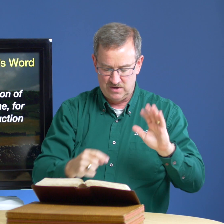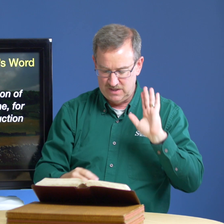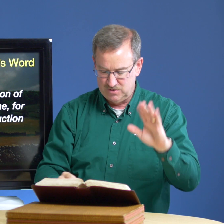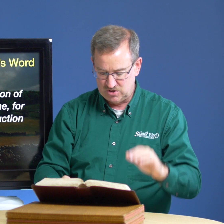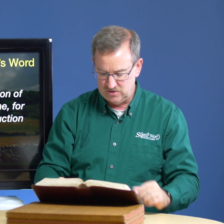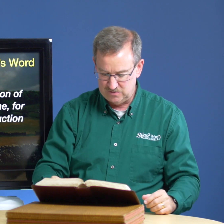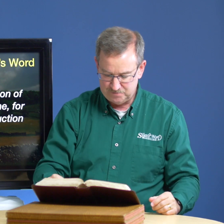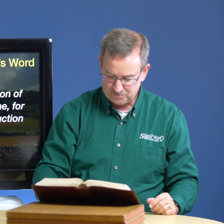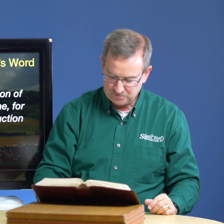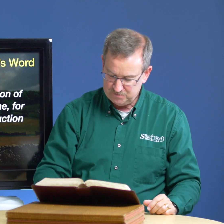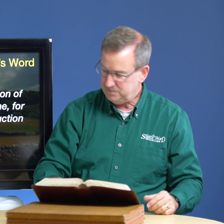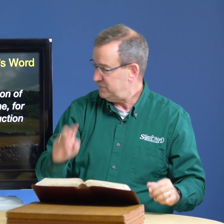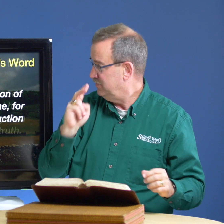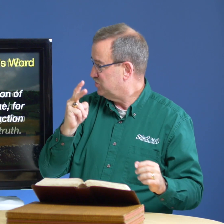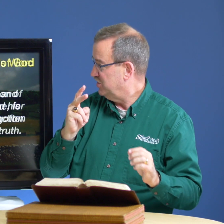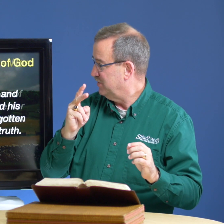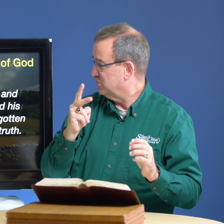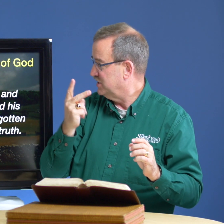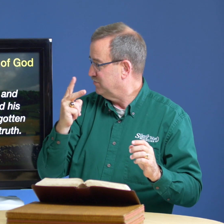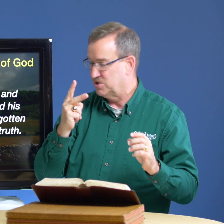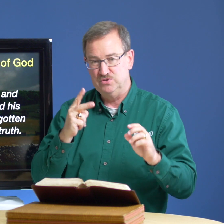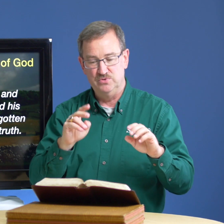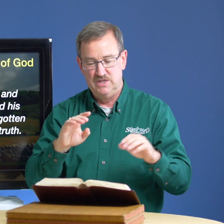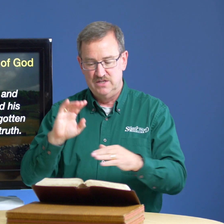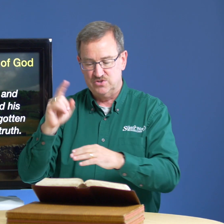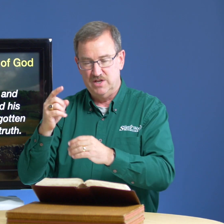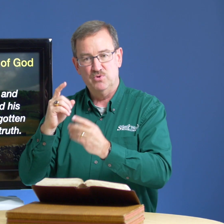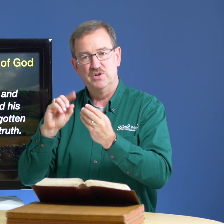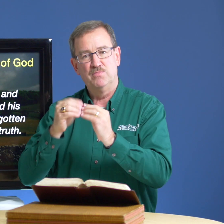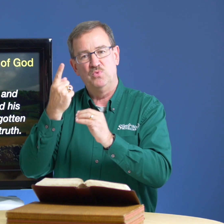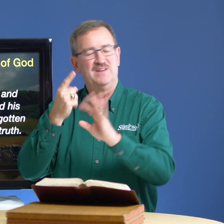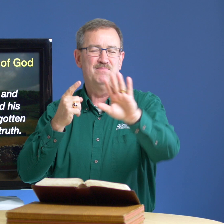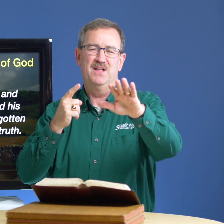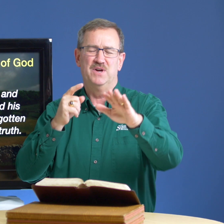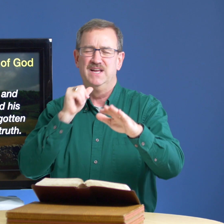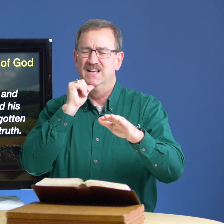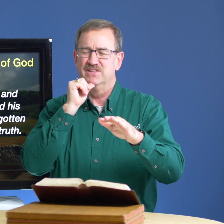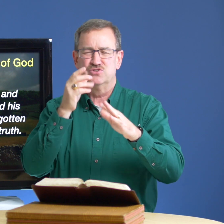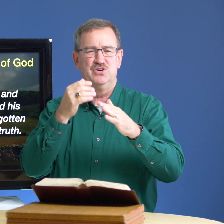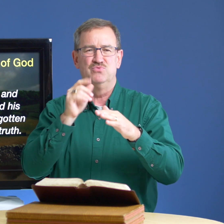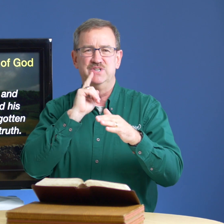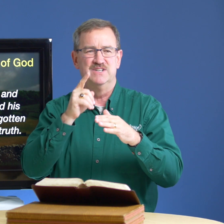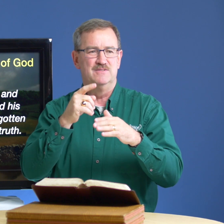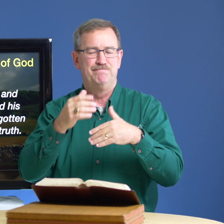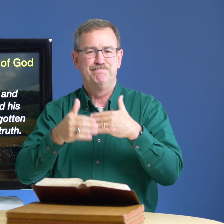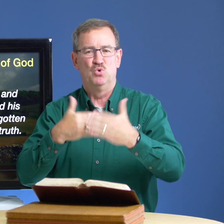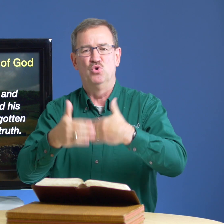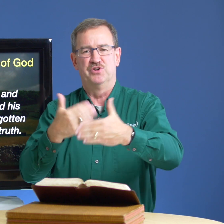let me show you let me show you number number two so number number one and by the way there's no real order